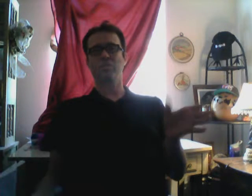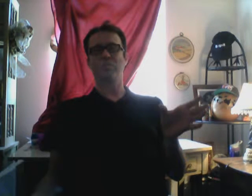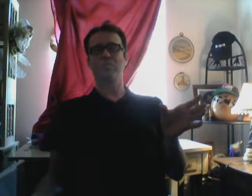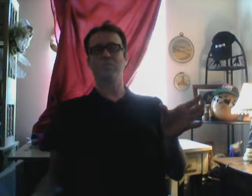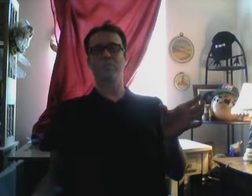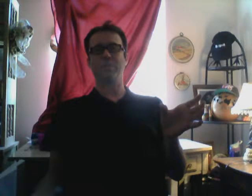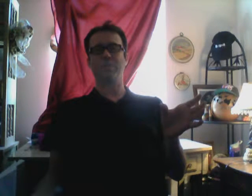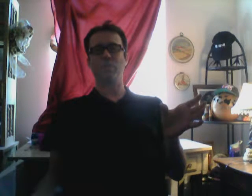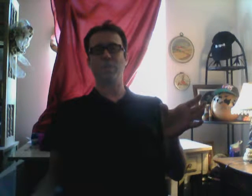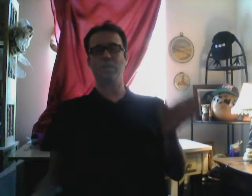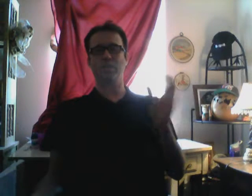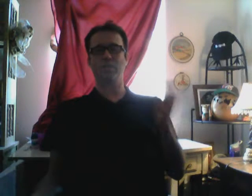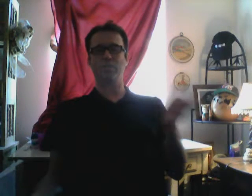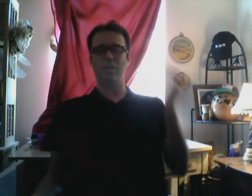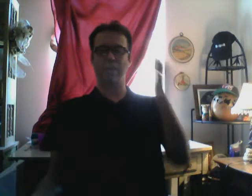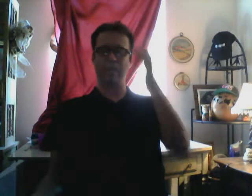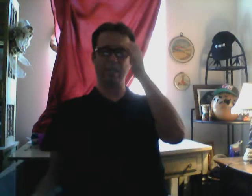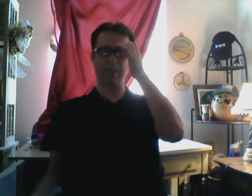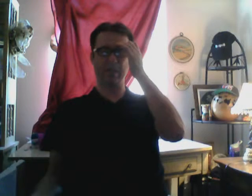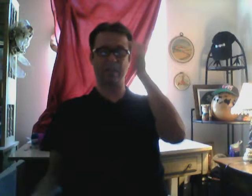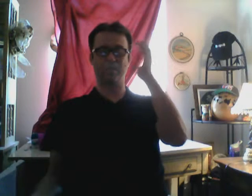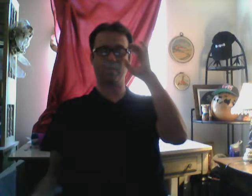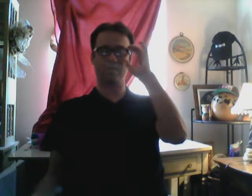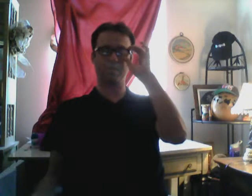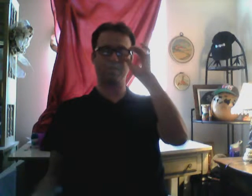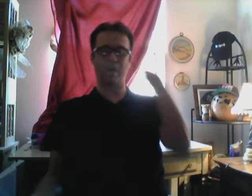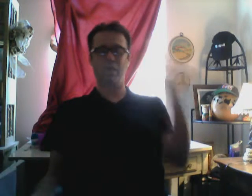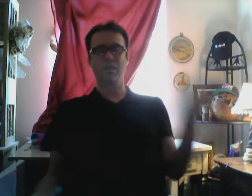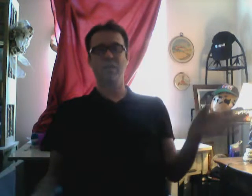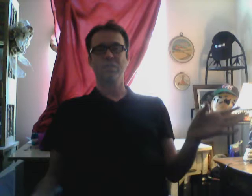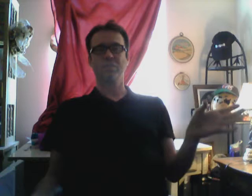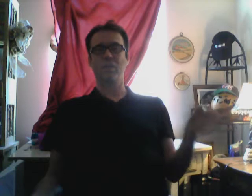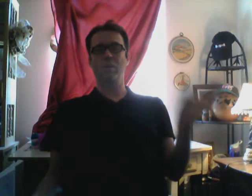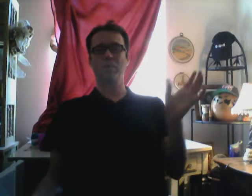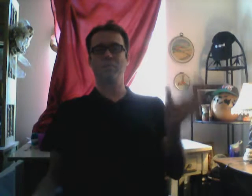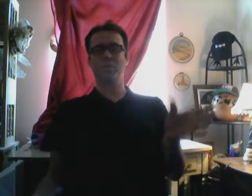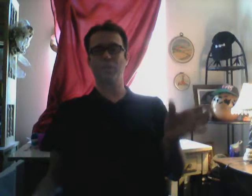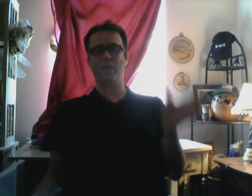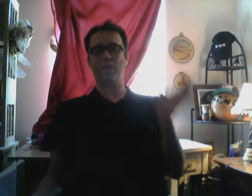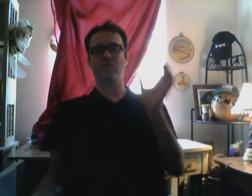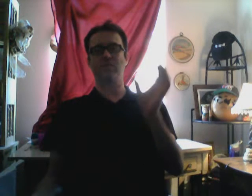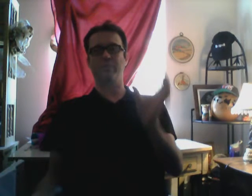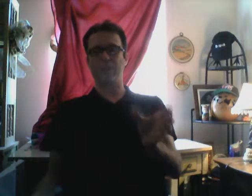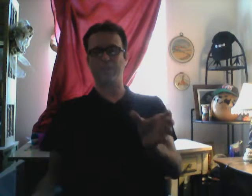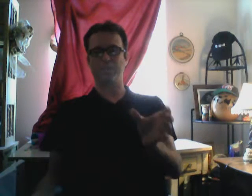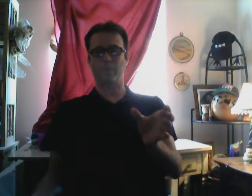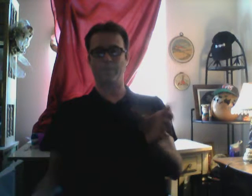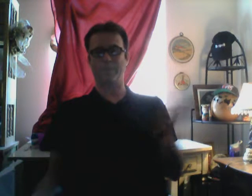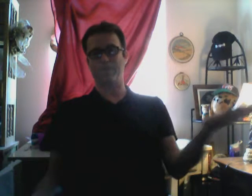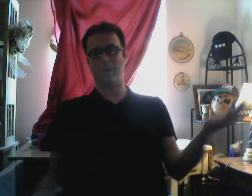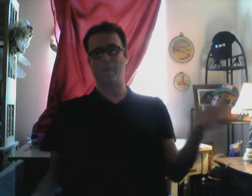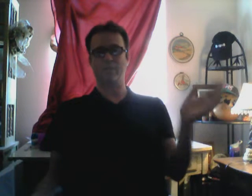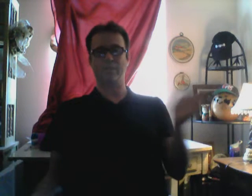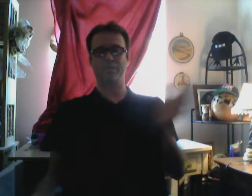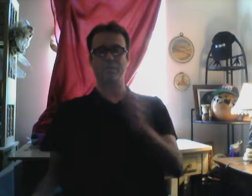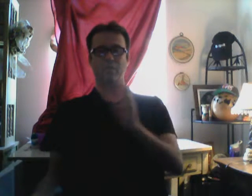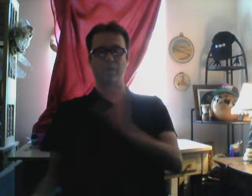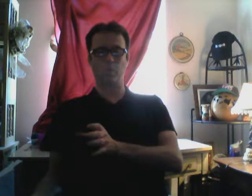Delta being changed and the X marks the spot. Some of the change of the X marks the spot. Delta Chi quilt,